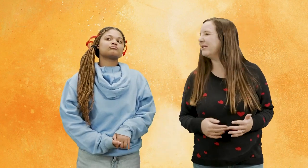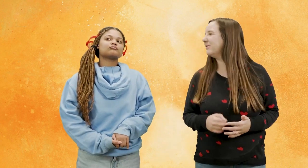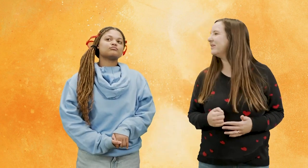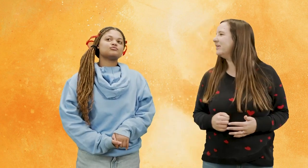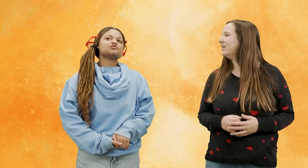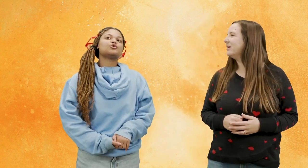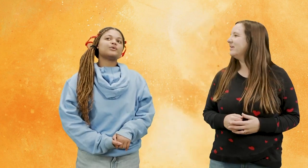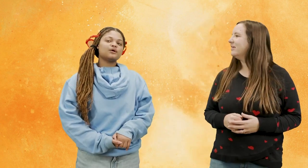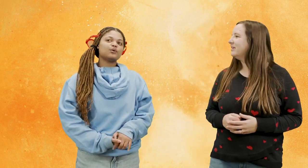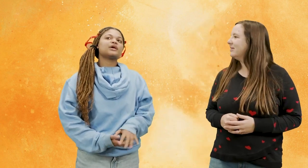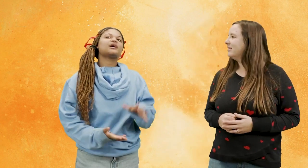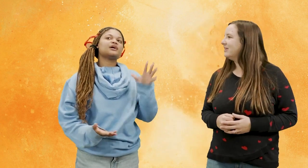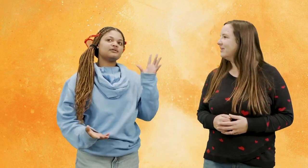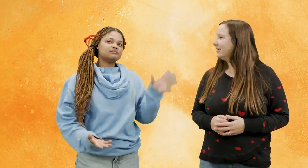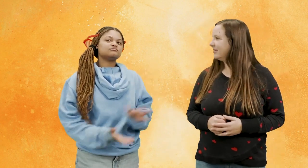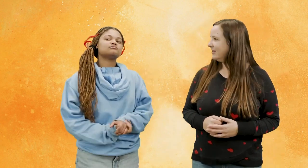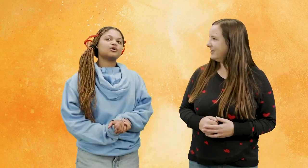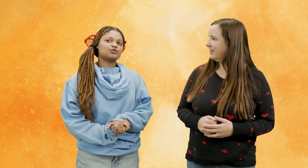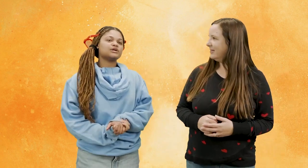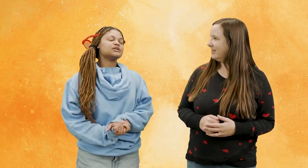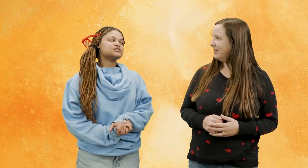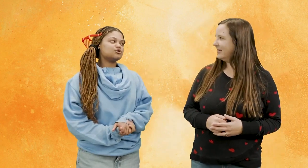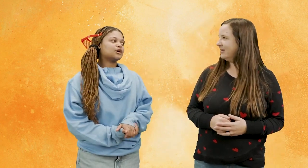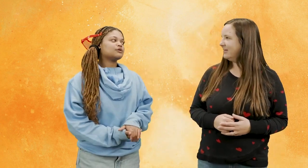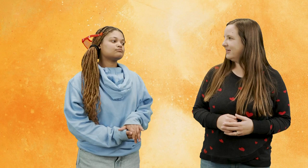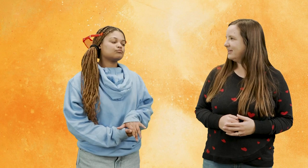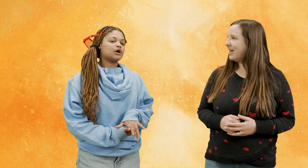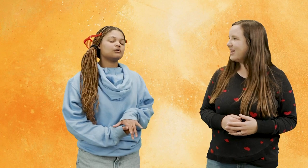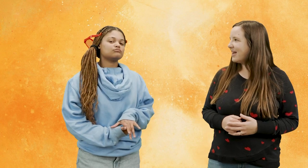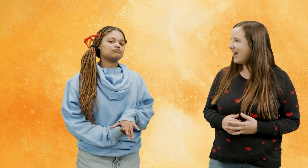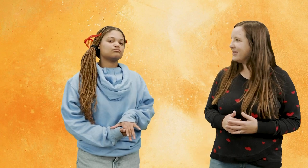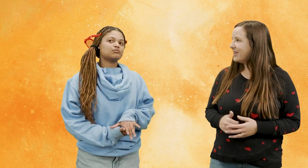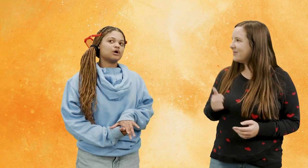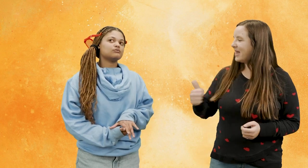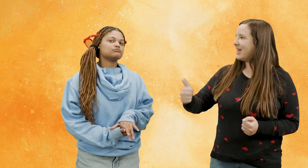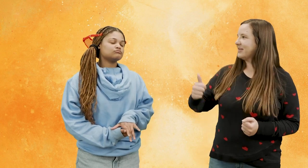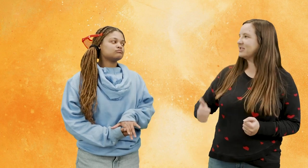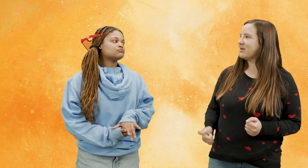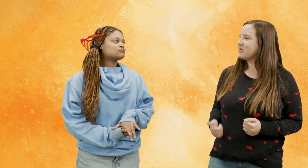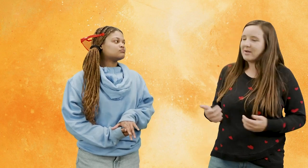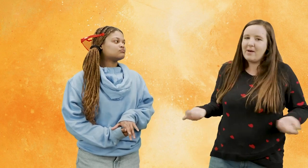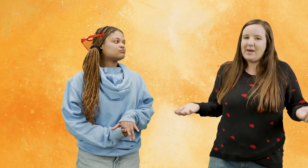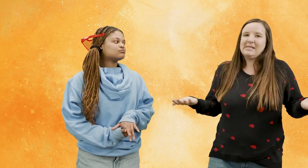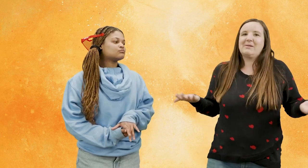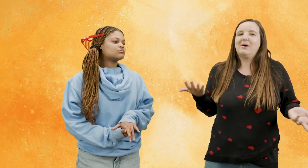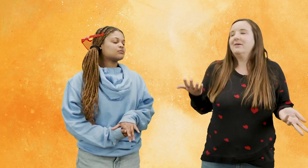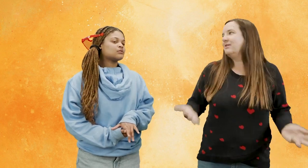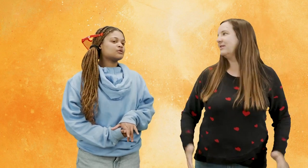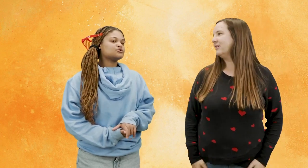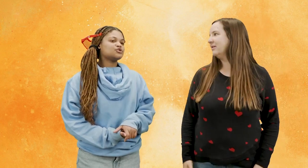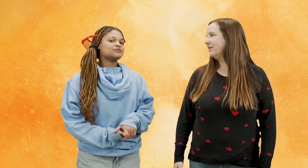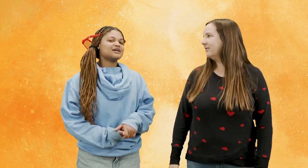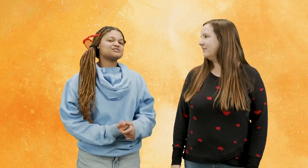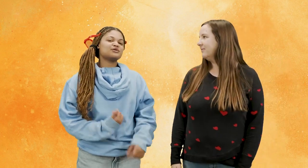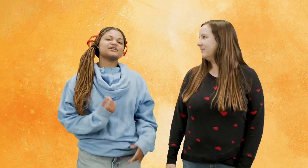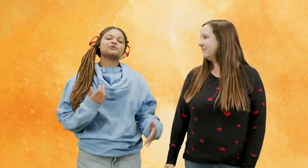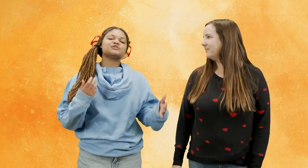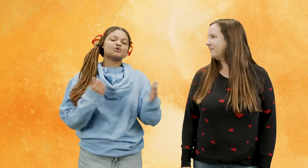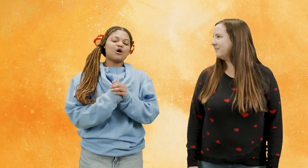true we we can agree to disagree yeah yeah you can't just don't talk about basketball true that's so that's gonna be so hard